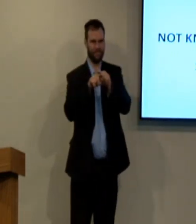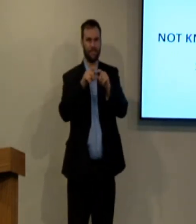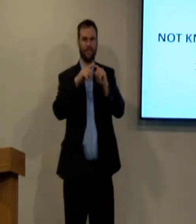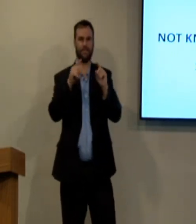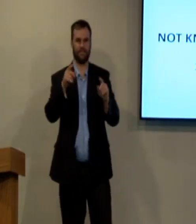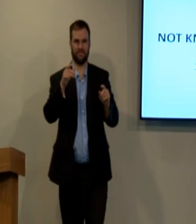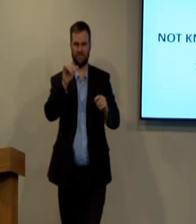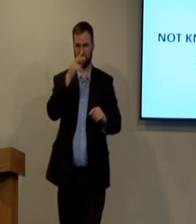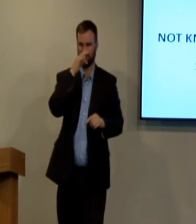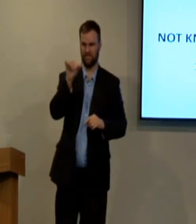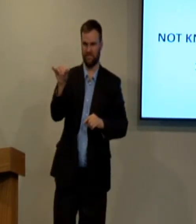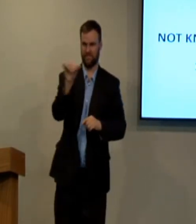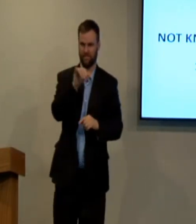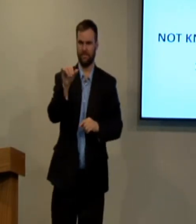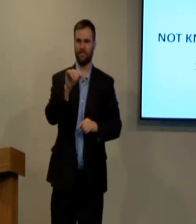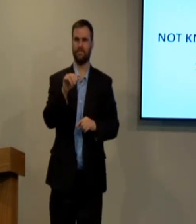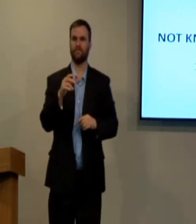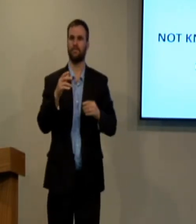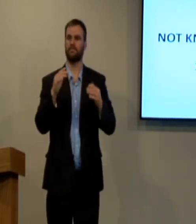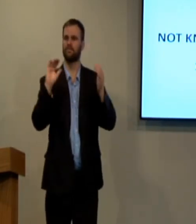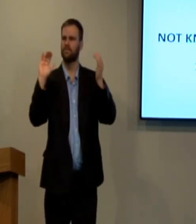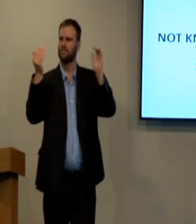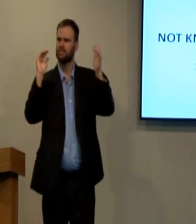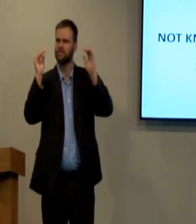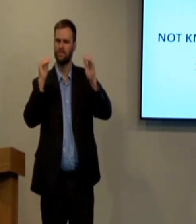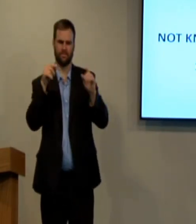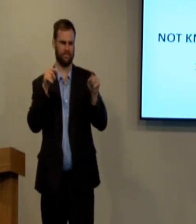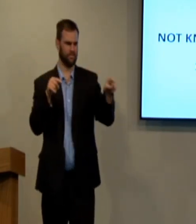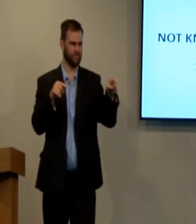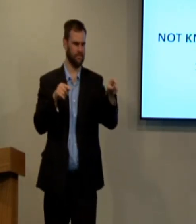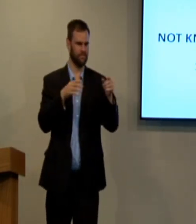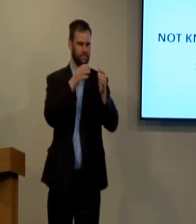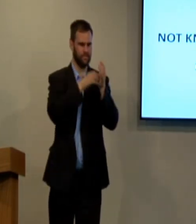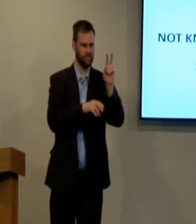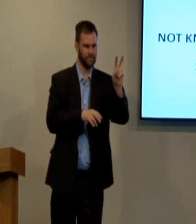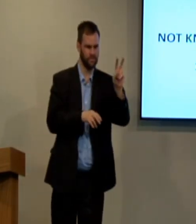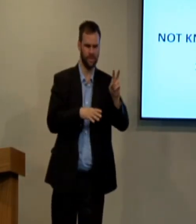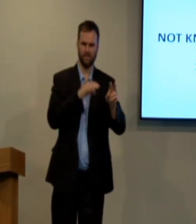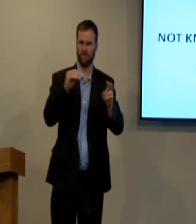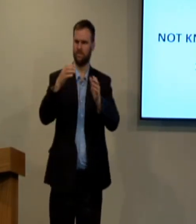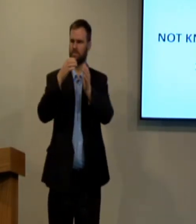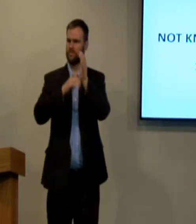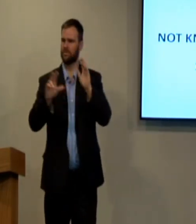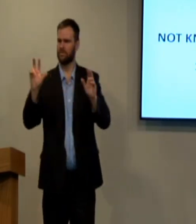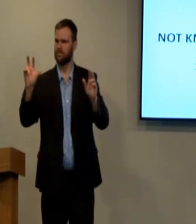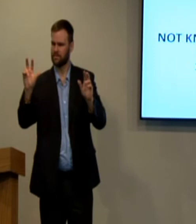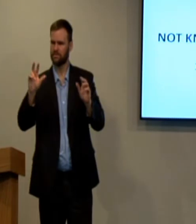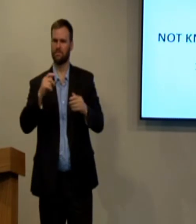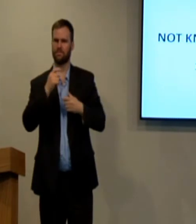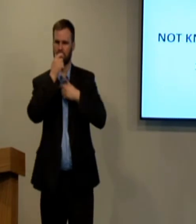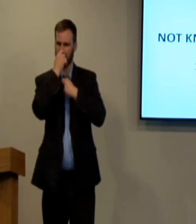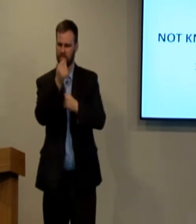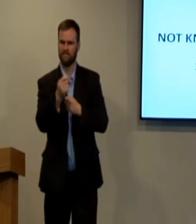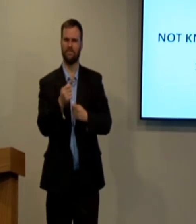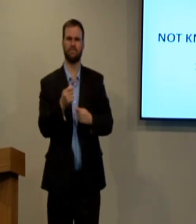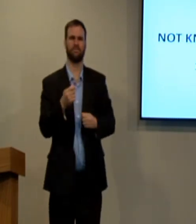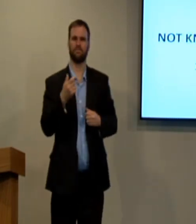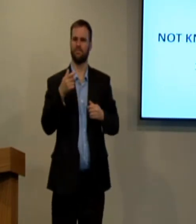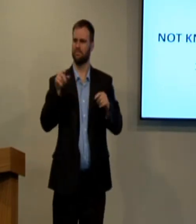my message this morning is, did not know the Lord Yahweh, and we're noticing that there is